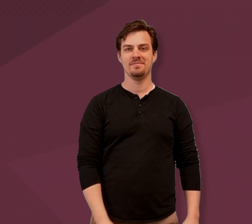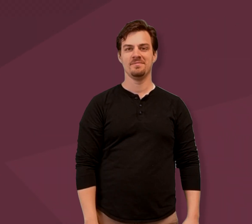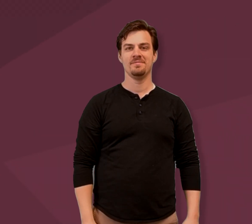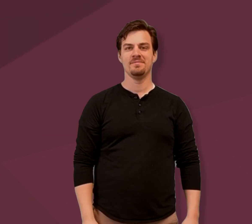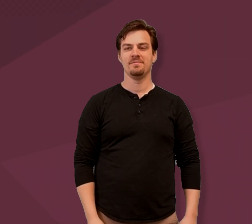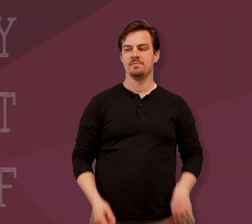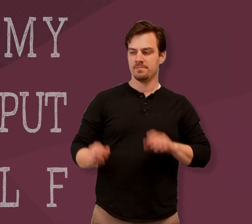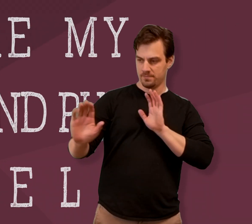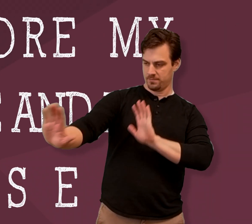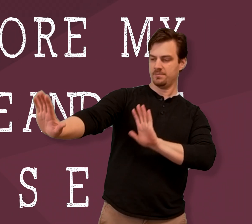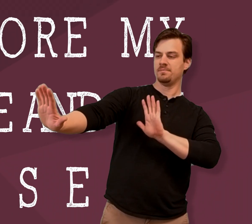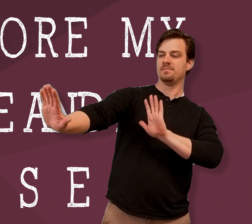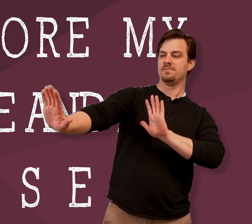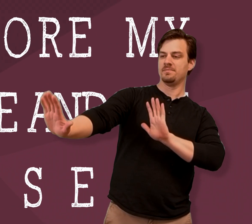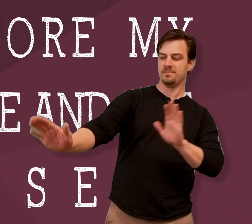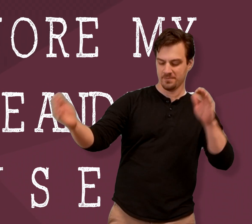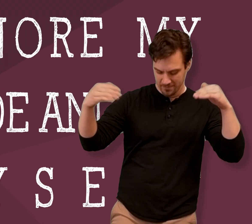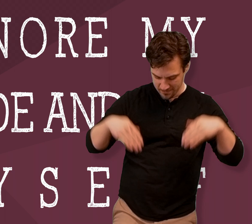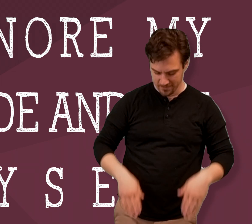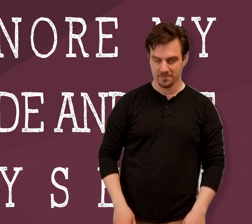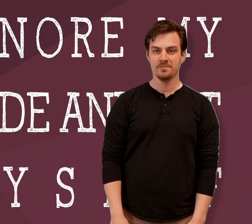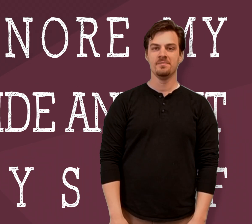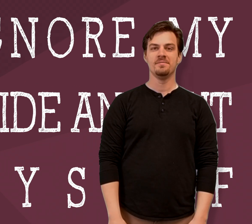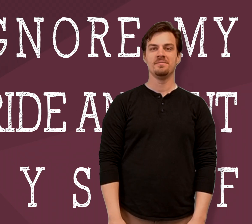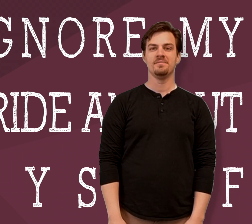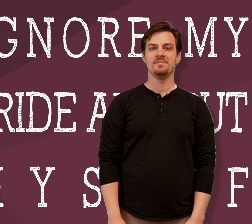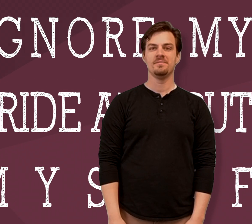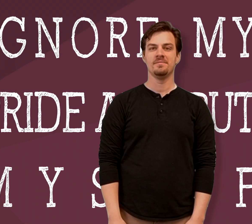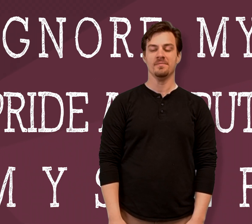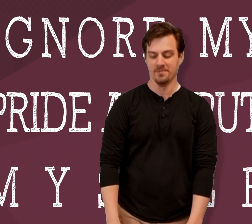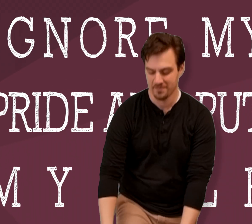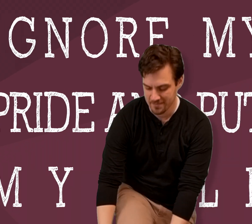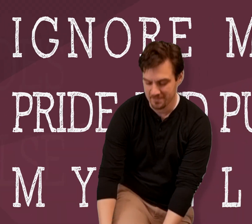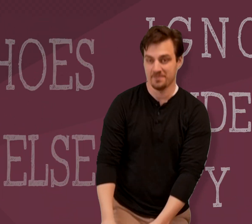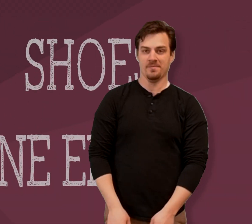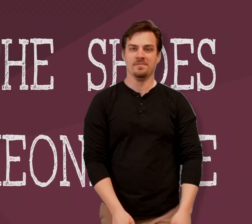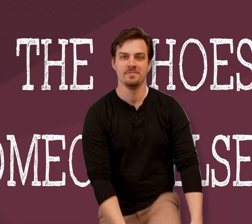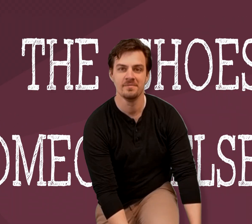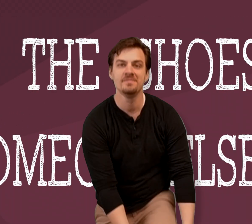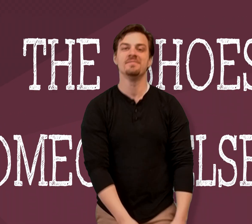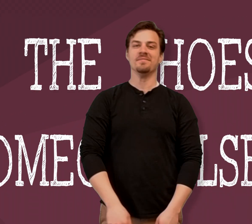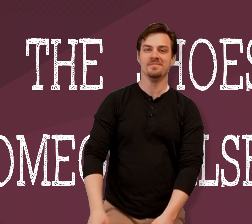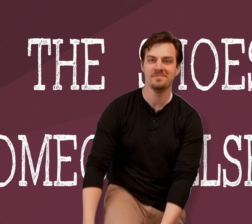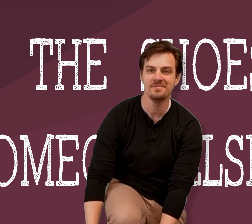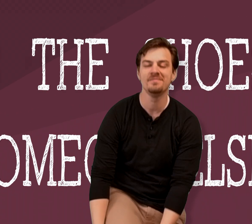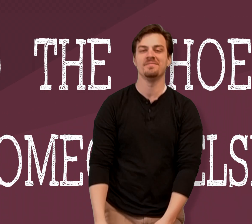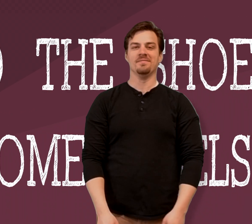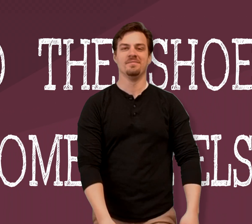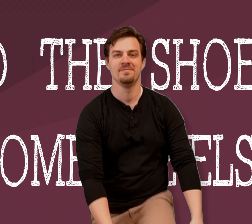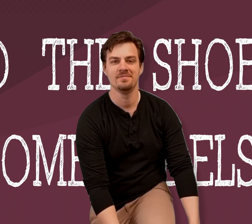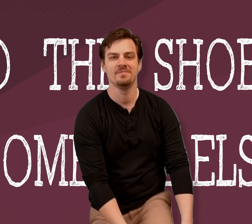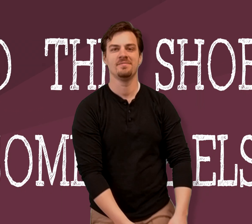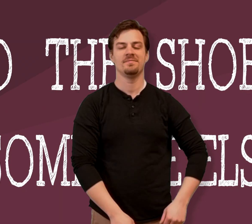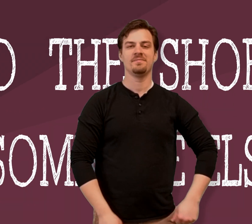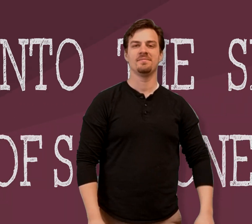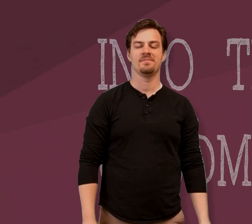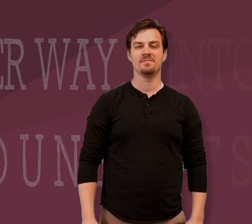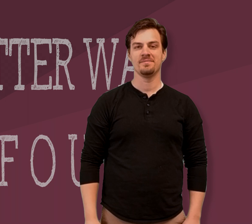Ignore my pride and put myself Into the shoes of someone else Maybe